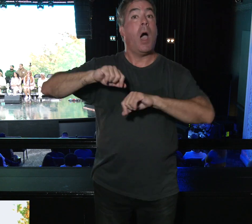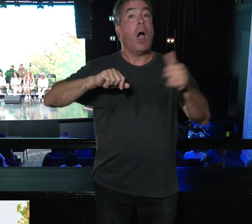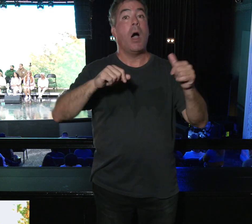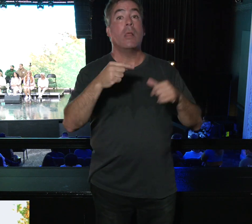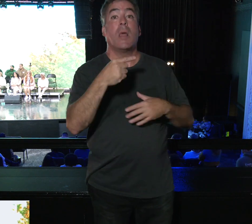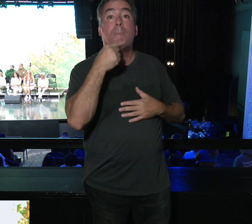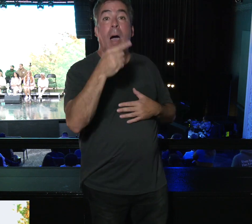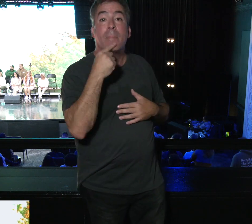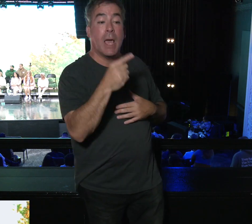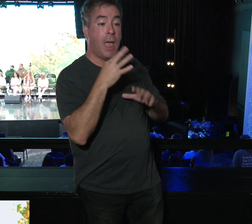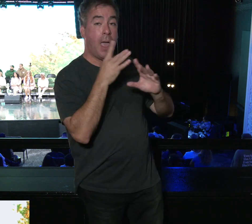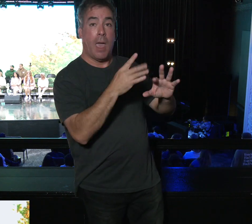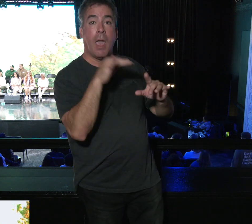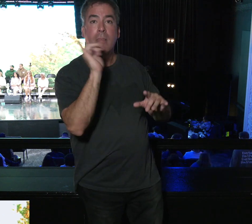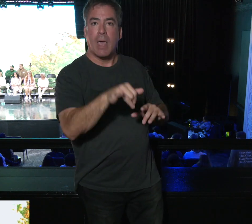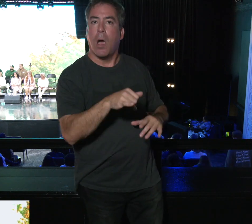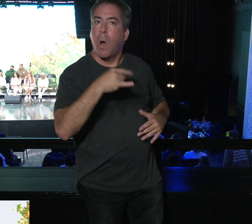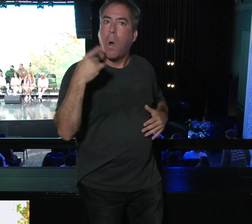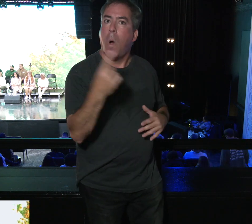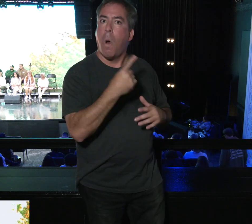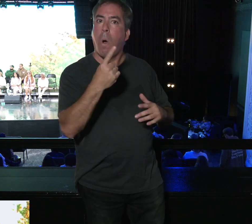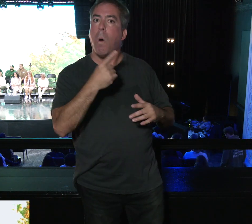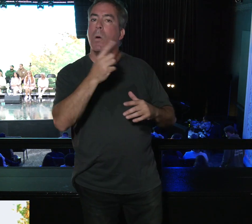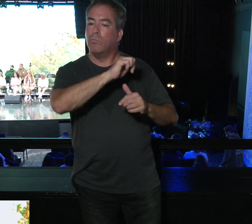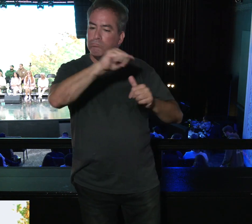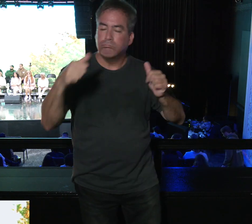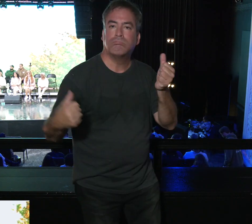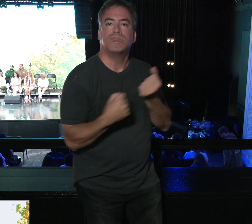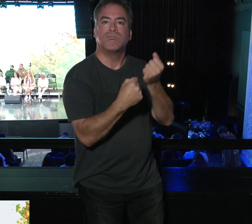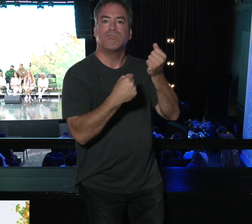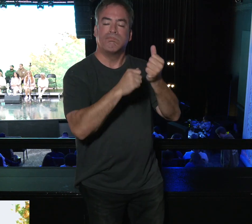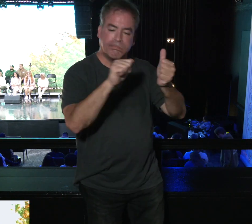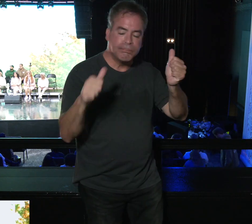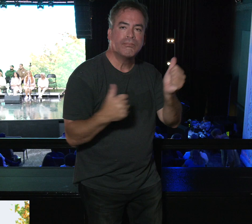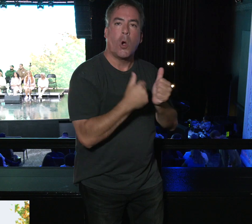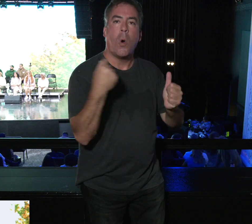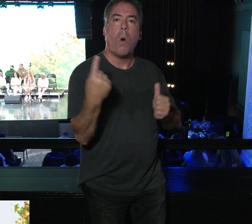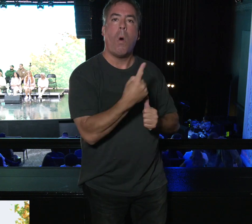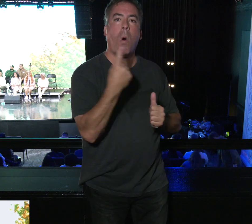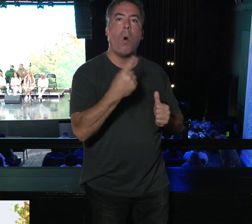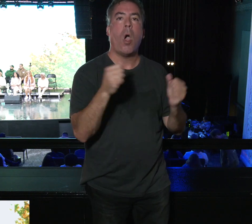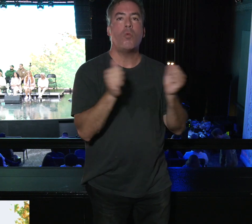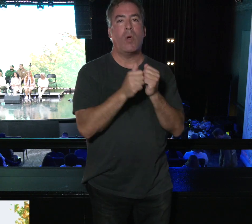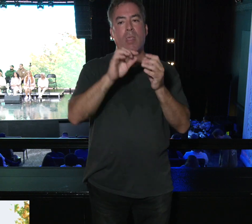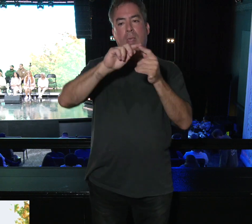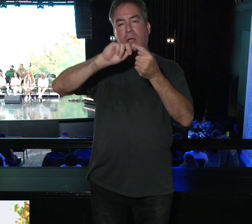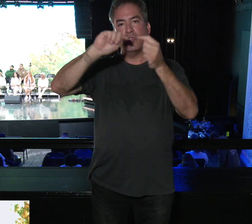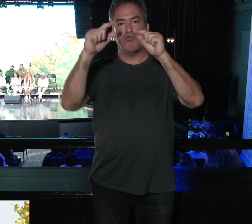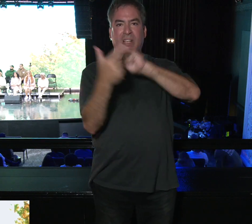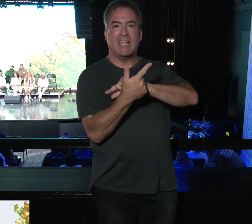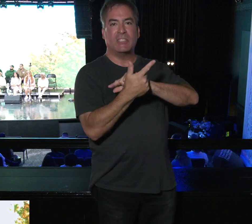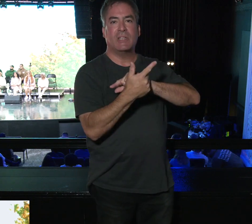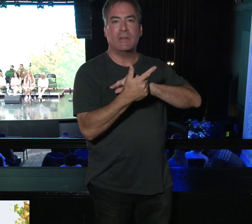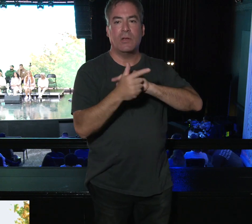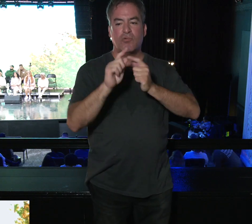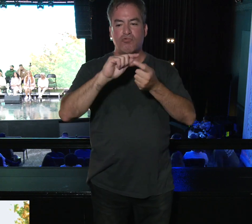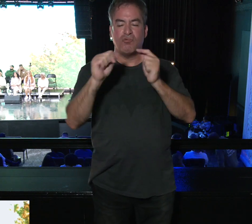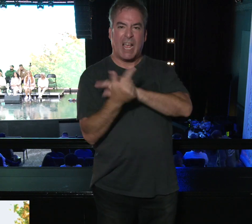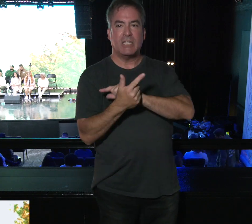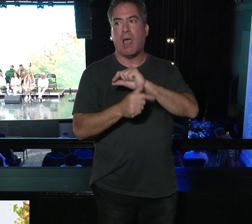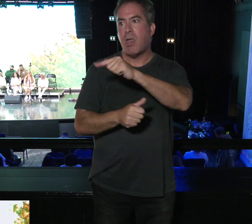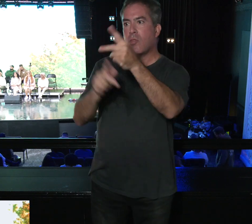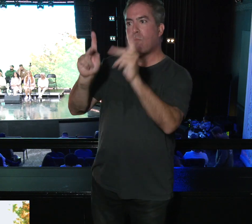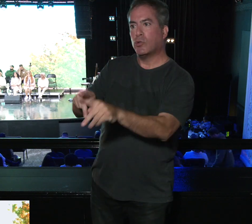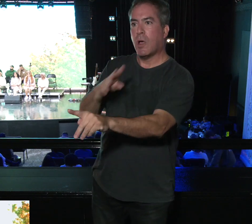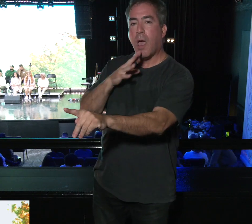speaking in tongues, which is always followed. This is the gift of tongues, which is always followed by an interpretation, the gift of interpretation. And